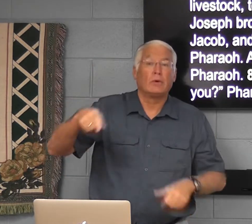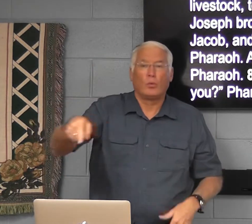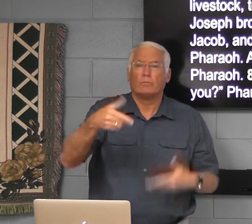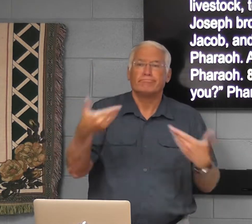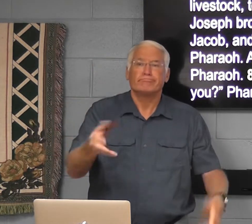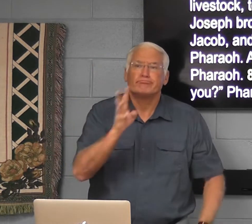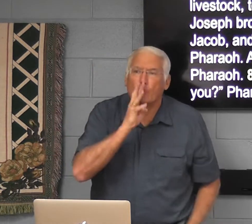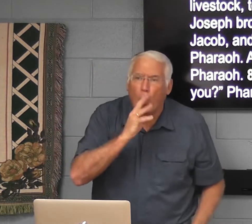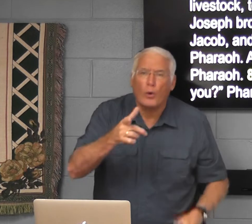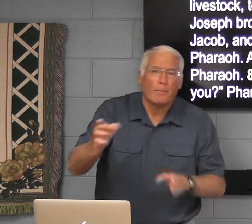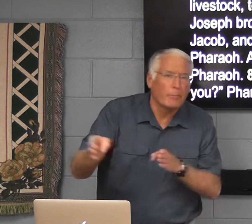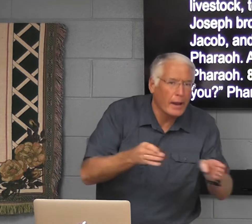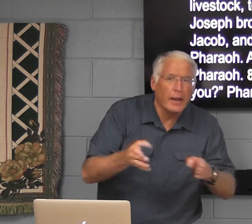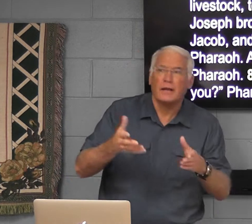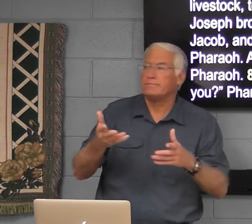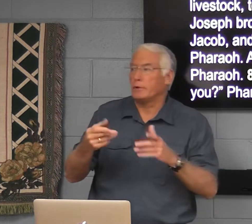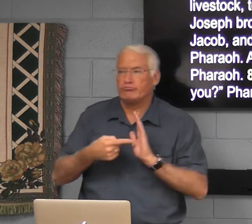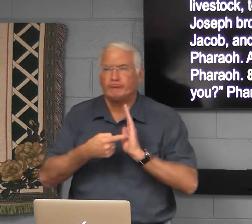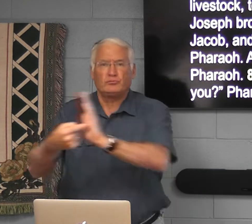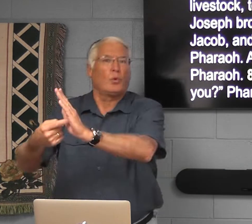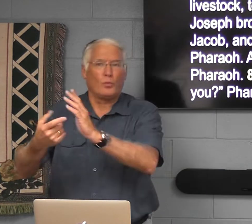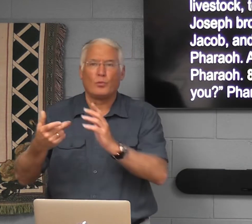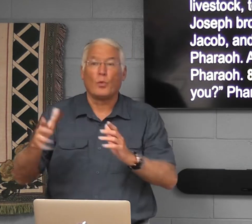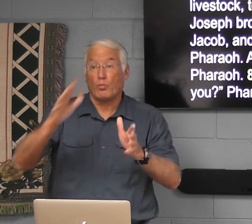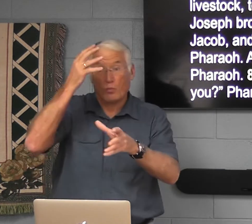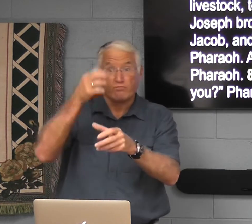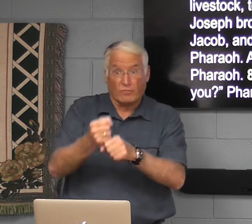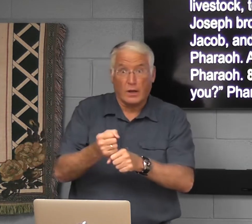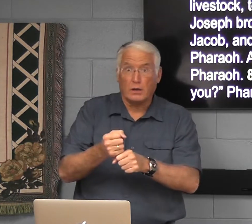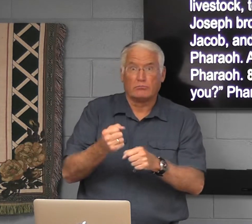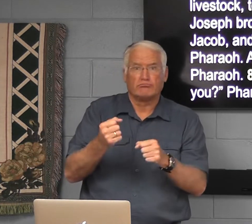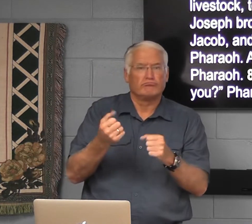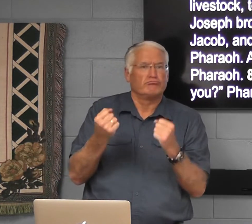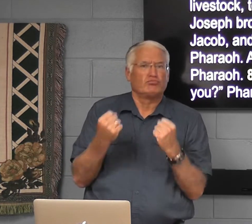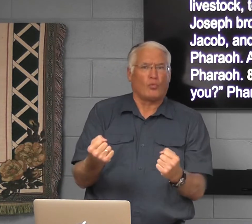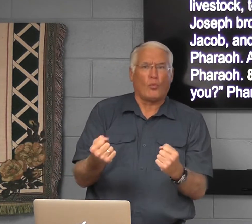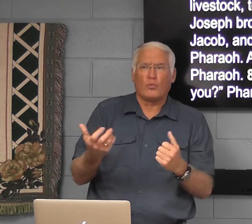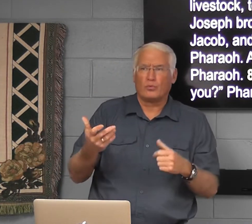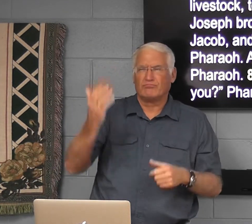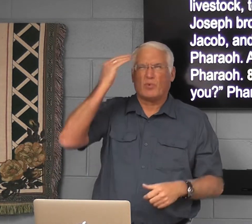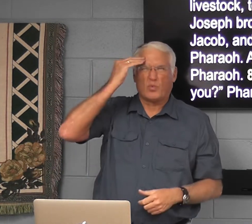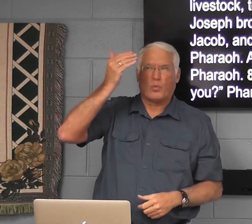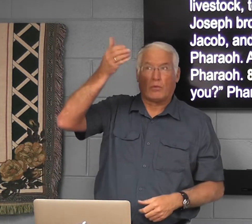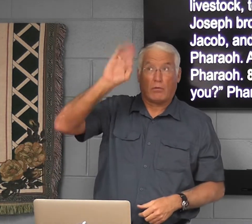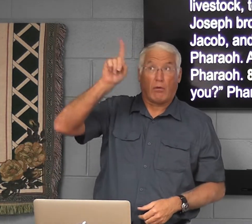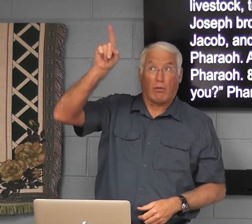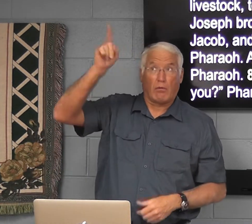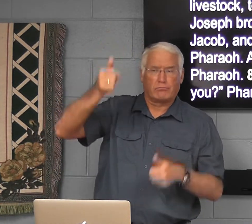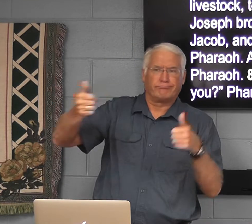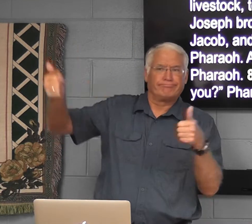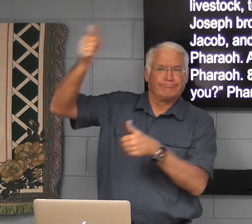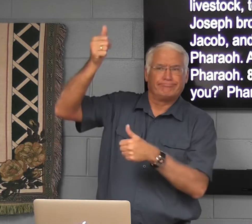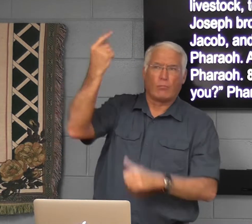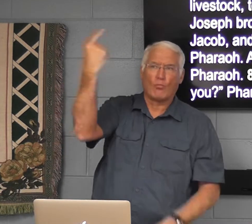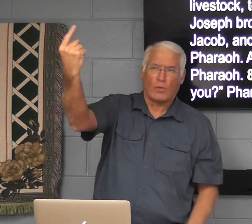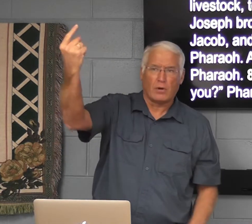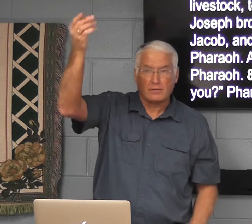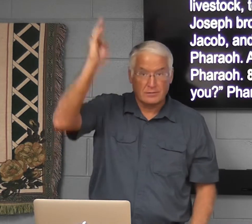ultimate king of kings. Our talk, our behavior should show our faith. We should be strong in our faith.